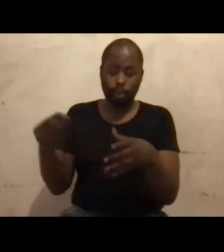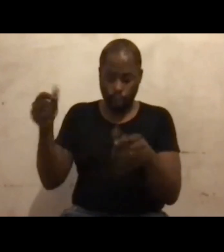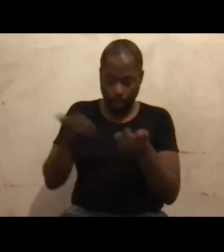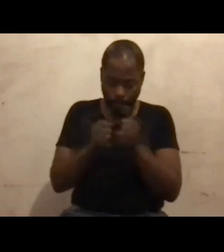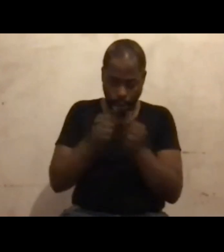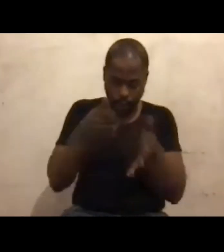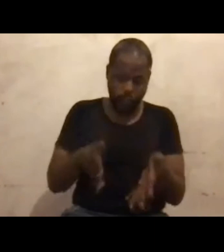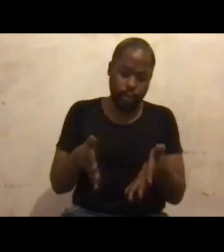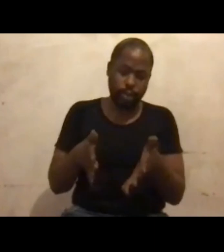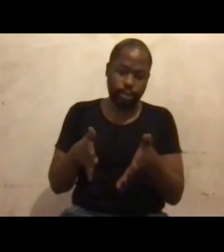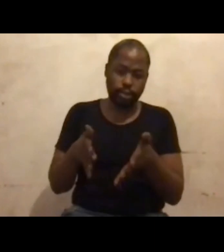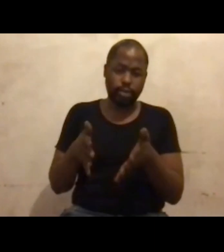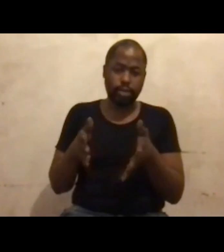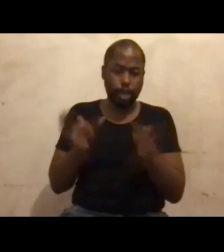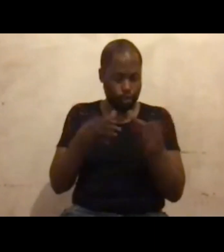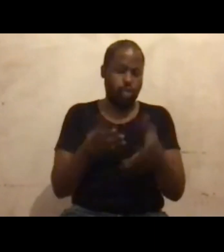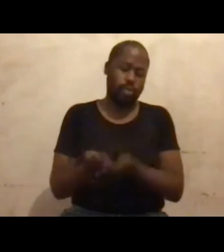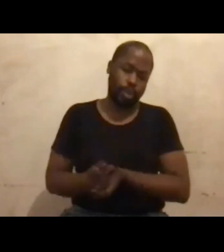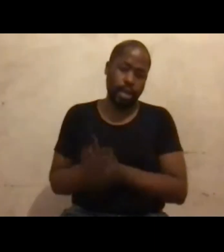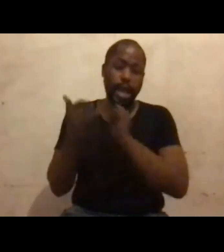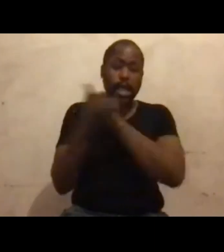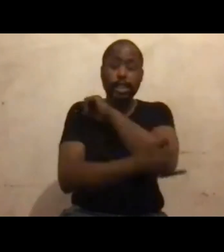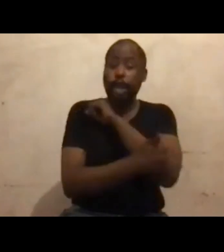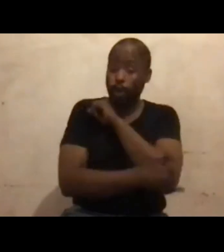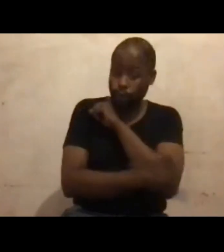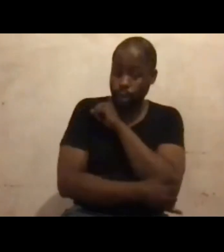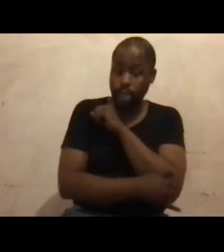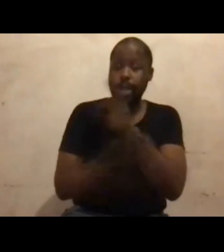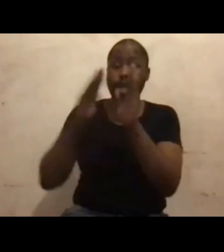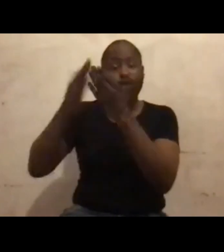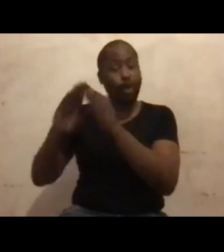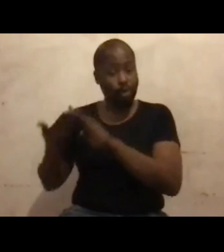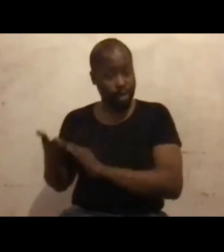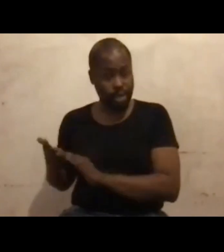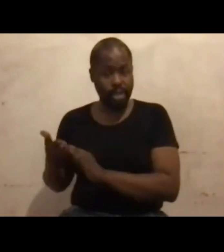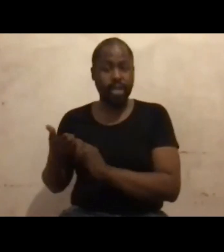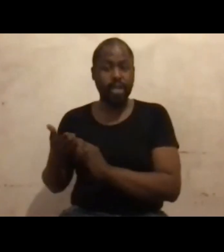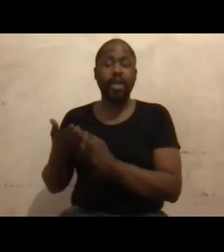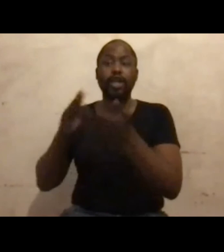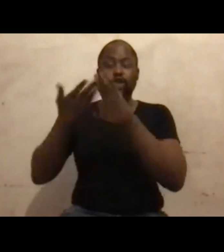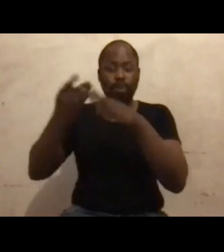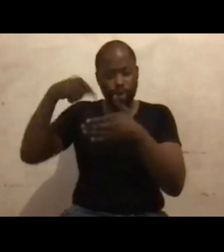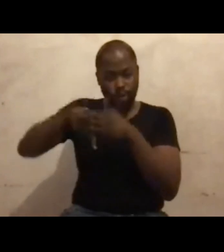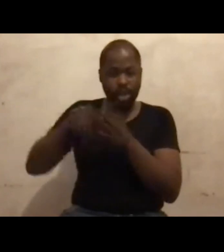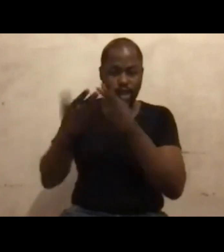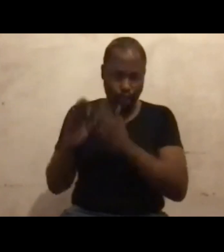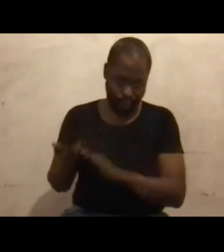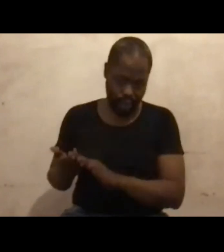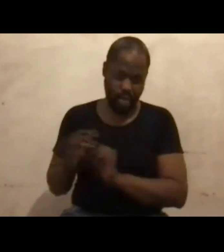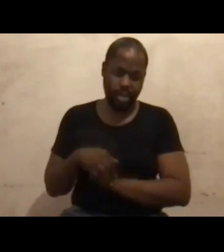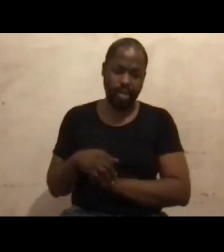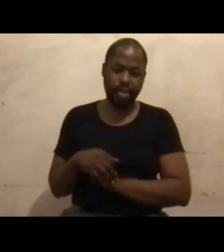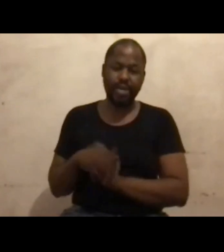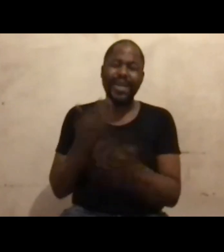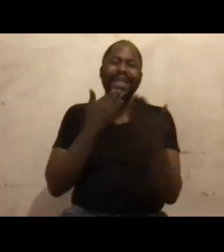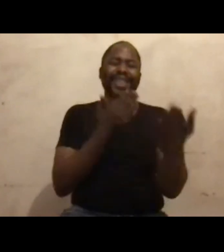We are in this together as a country, as a community, and as a community within a community. Musa, thank you so